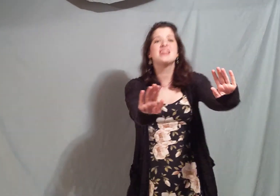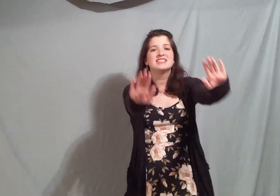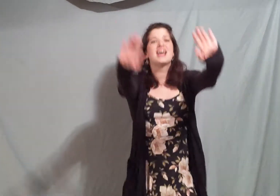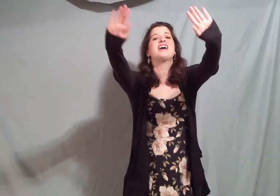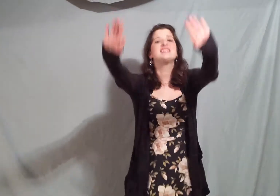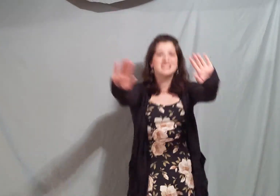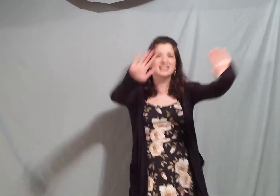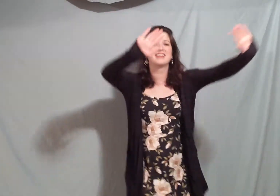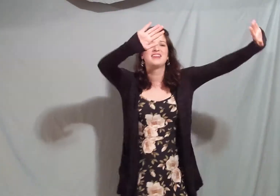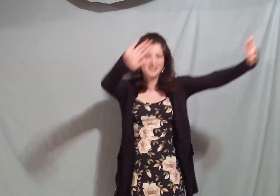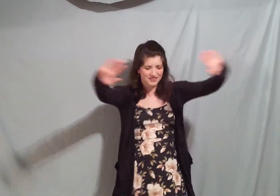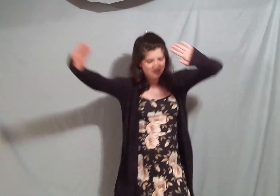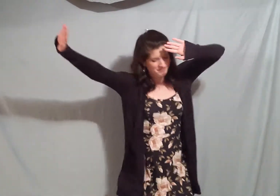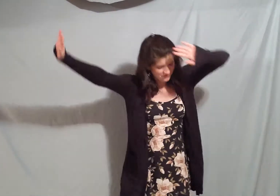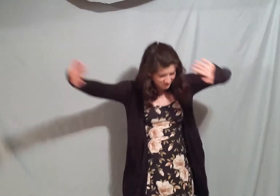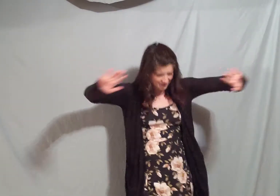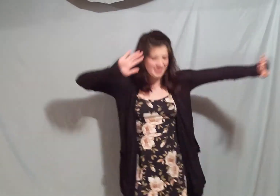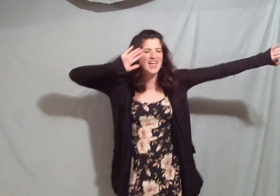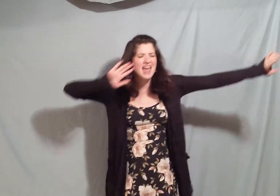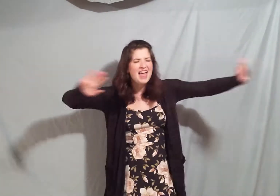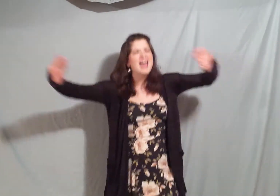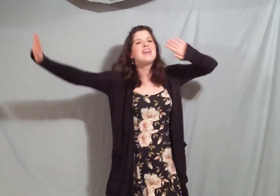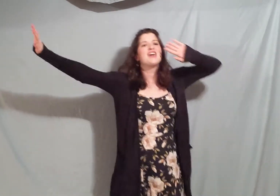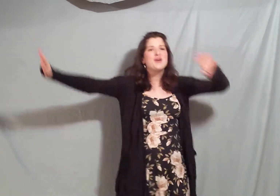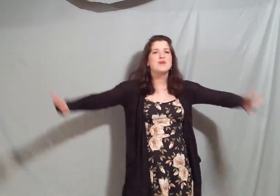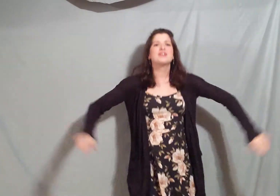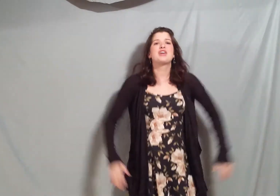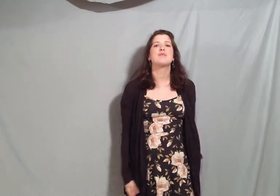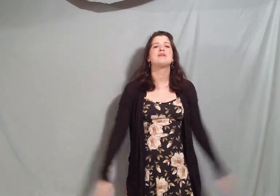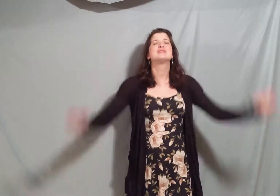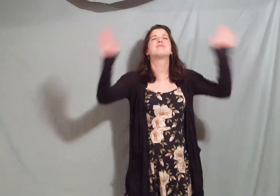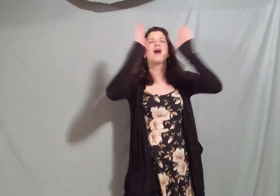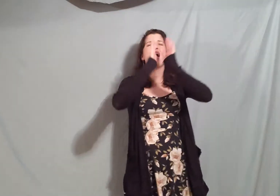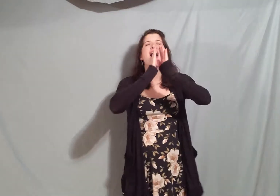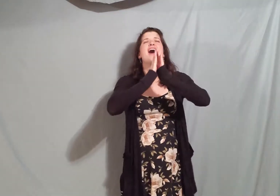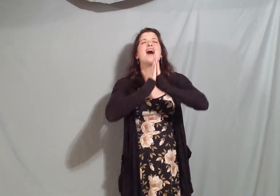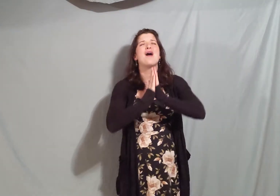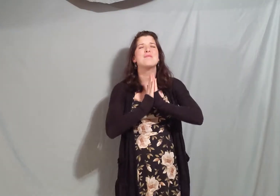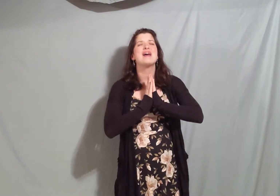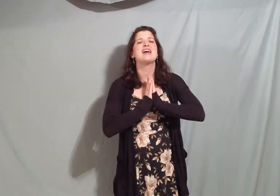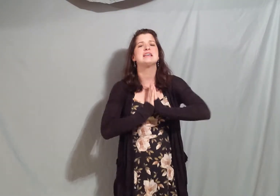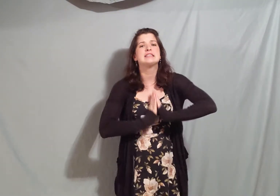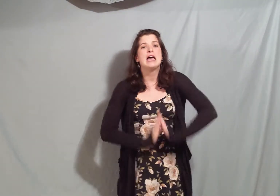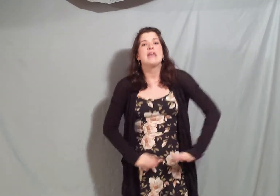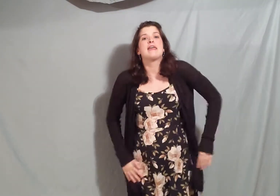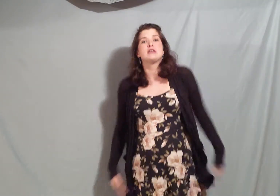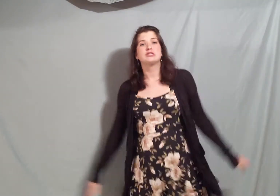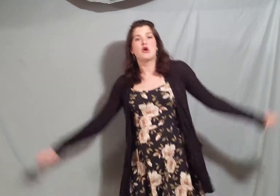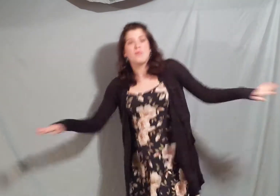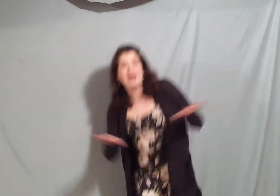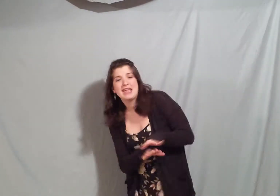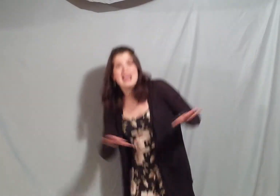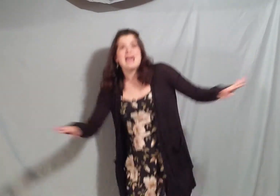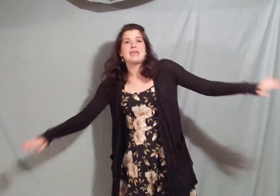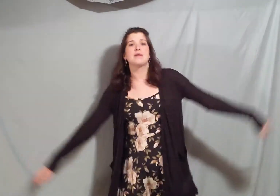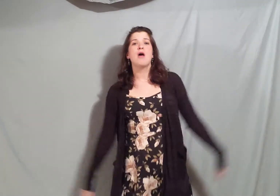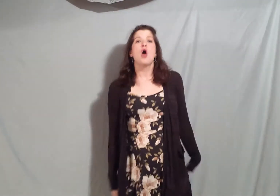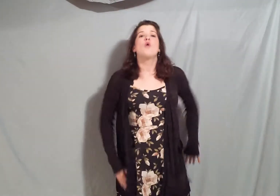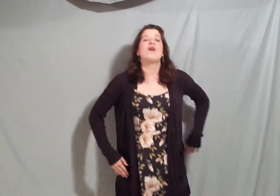us He will keep his promise There's nobody like him What